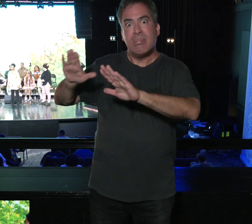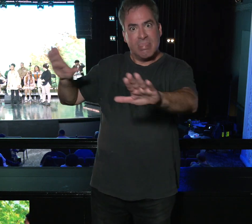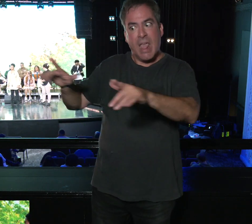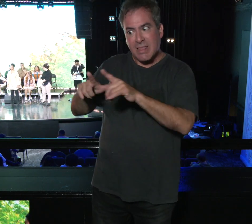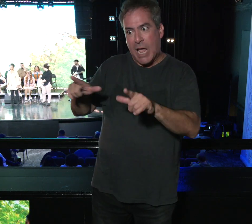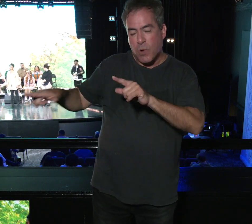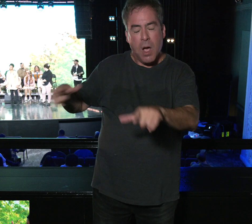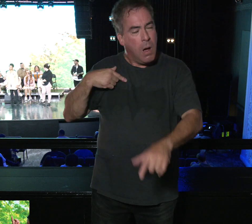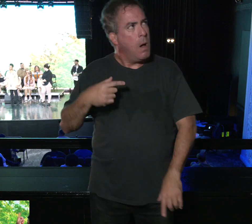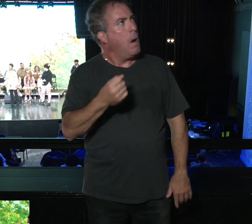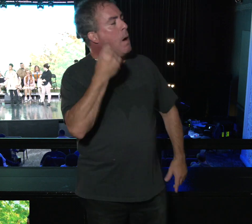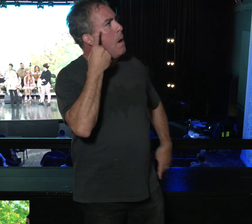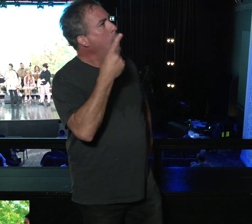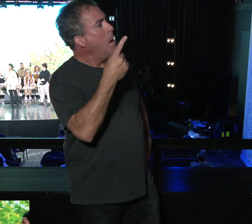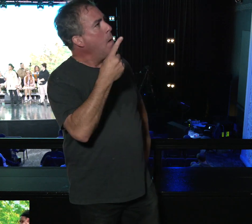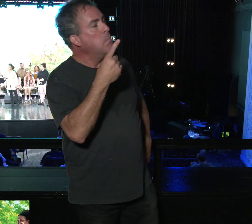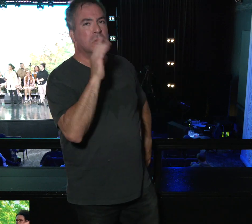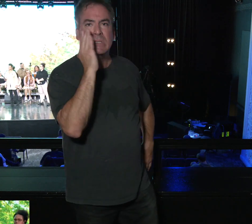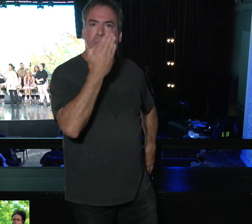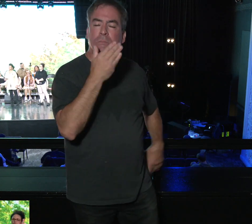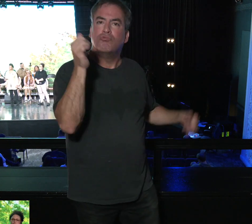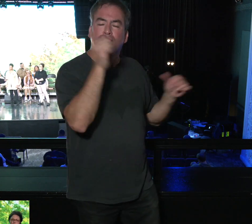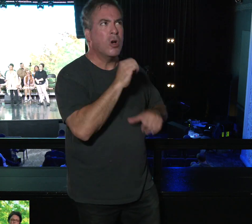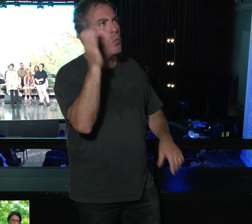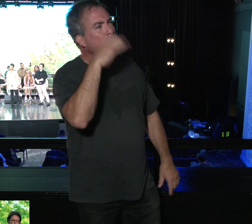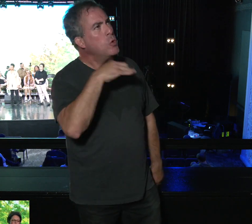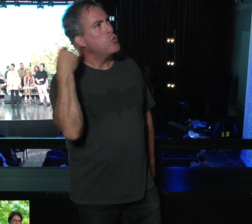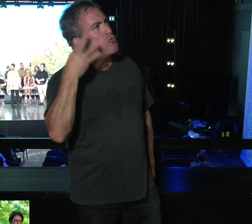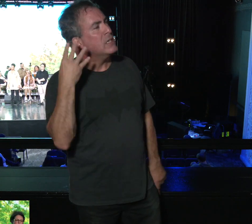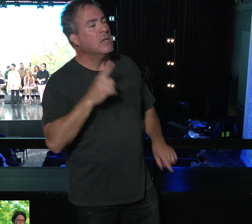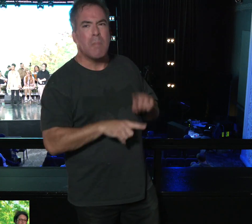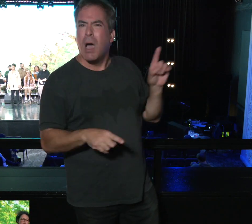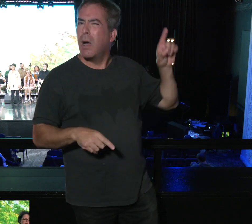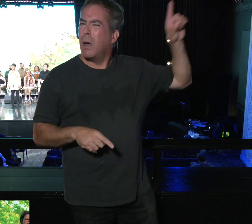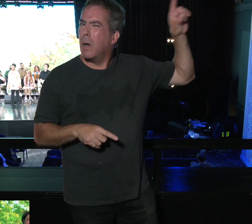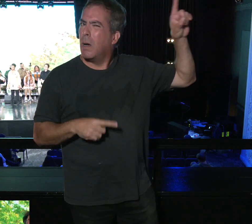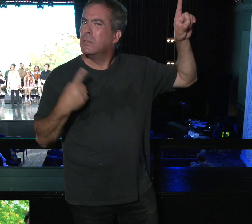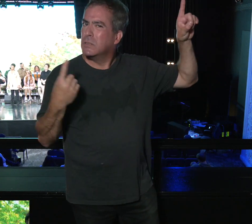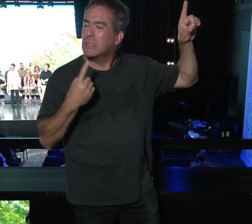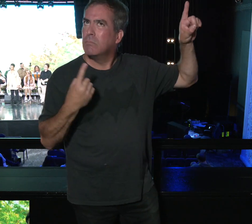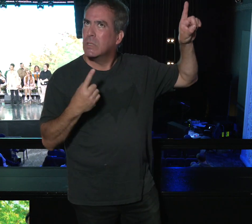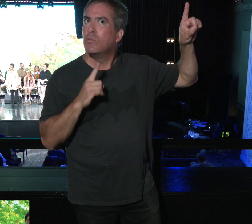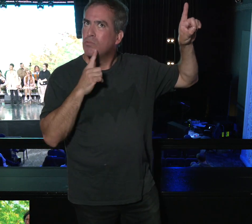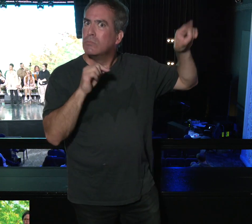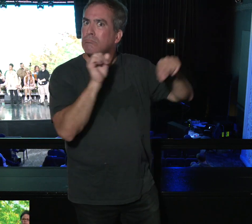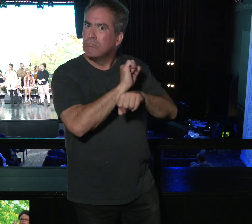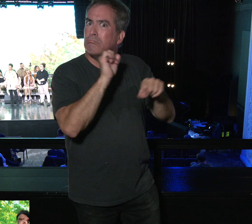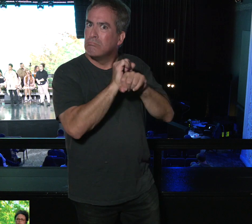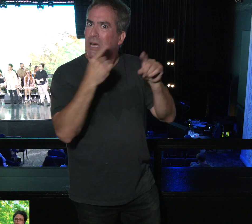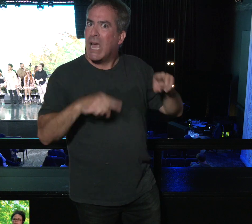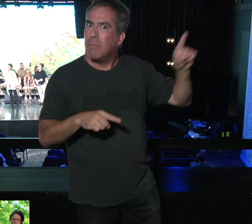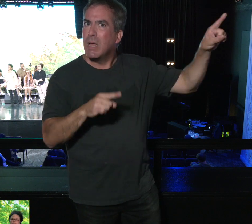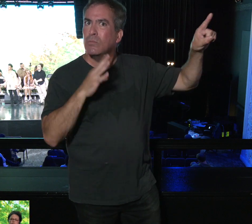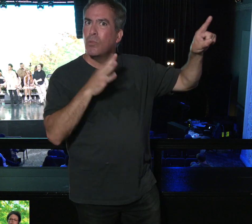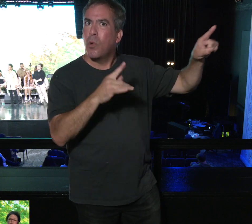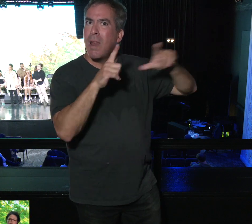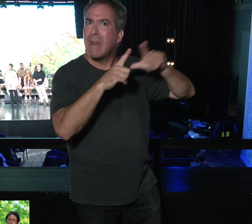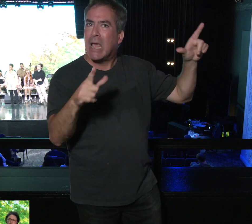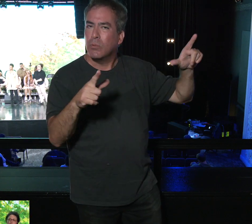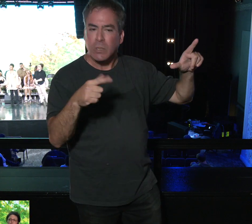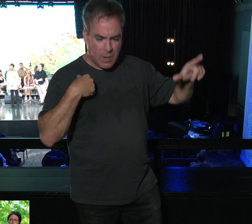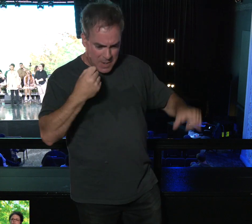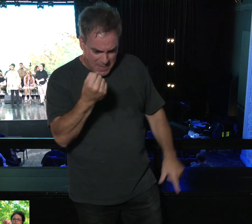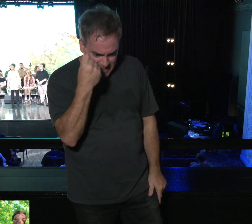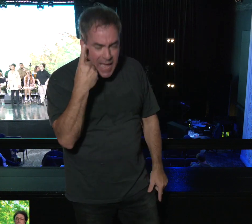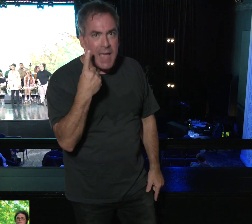said, all right, they seem drunk. They seem weird. They seem crazy. But something's real happening because they're speaking in languages that are